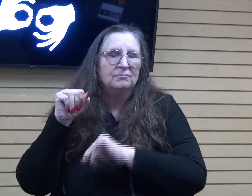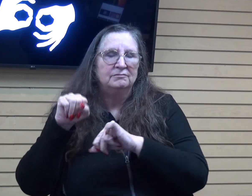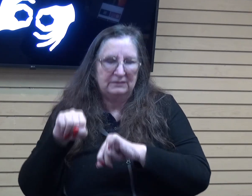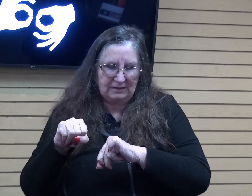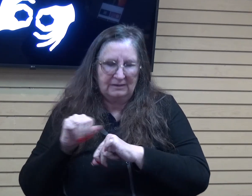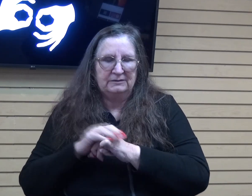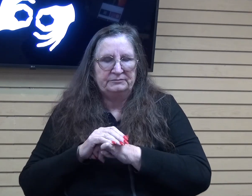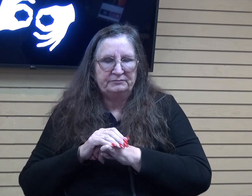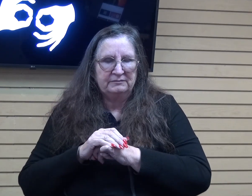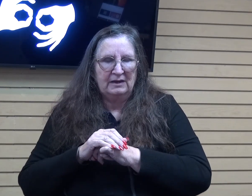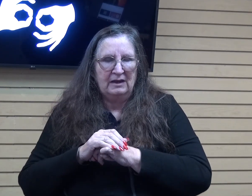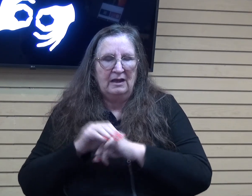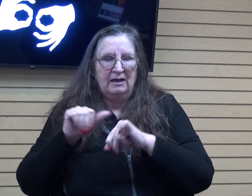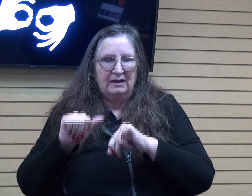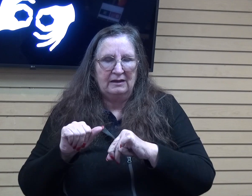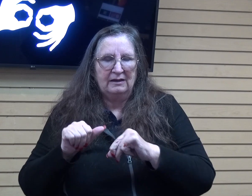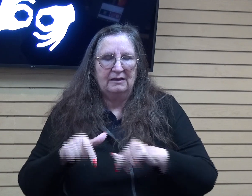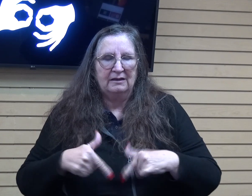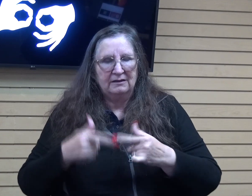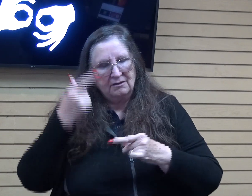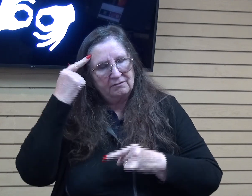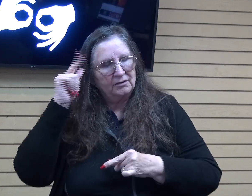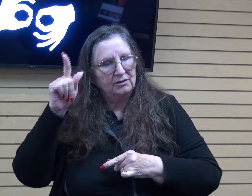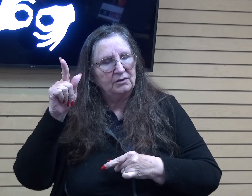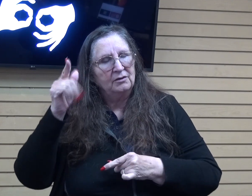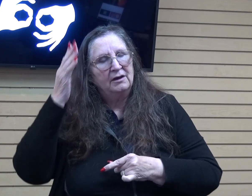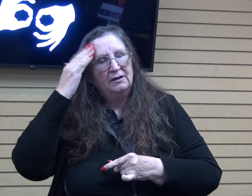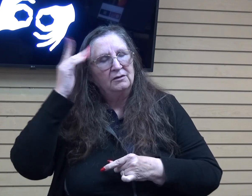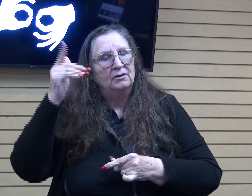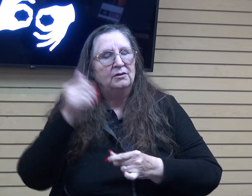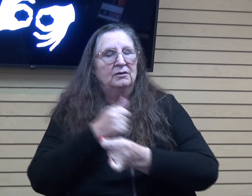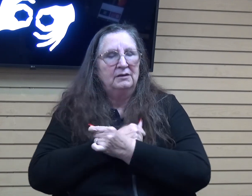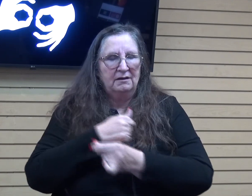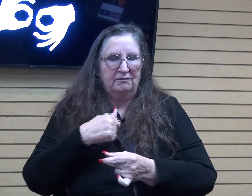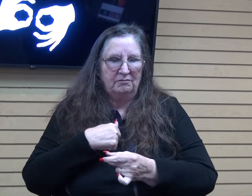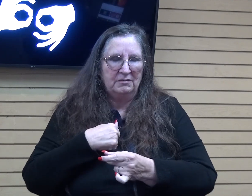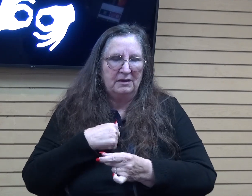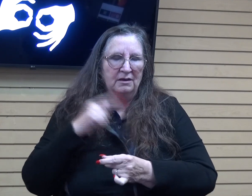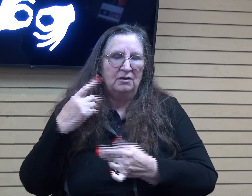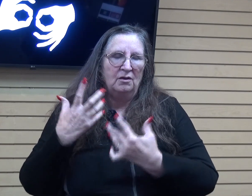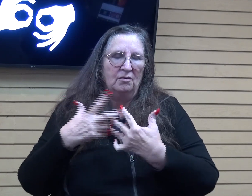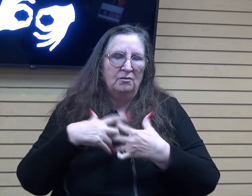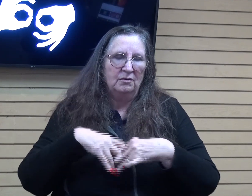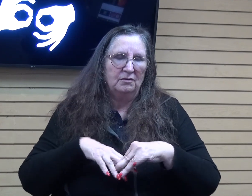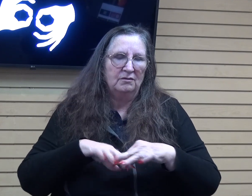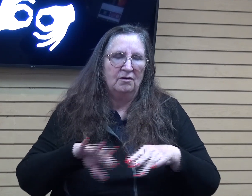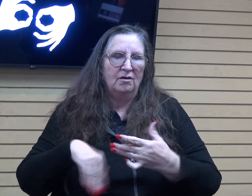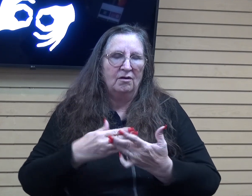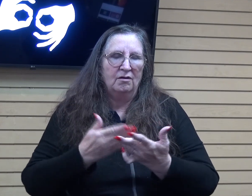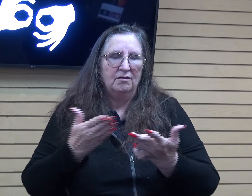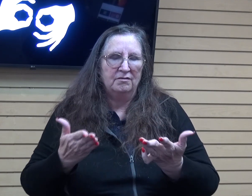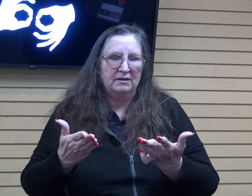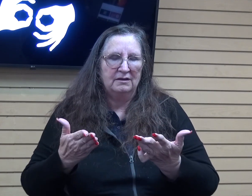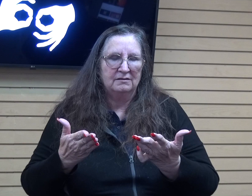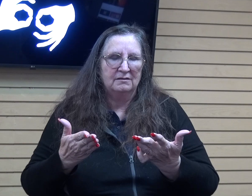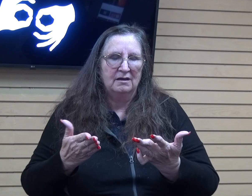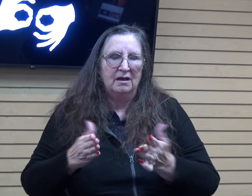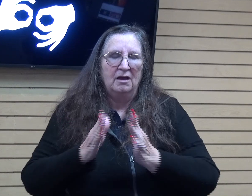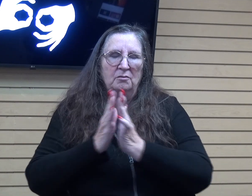I can live for you. I know you love me. I know you're working all things out, Lord. And I just pray you be with me and my brothers and